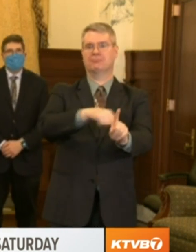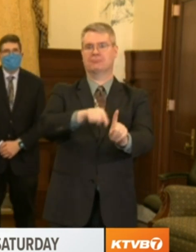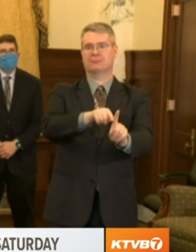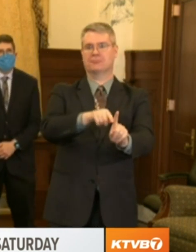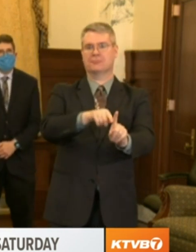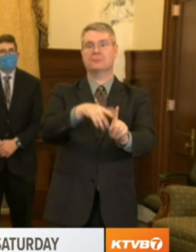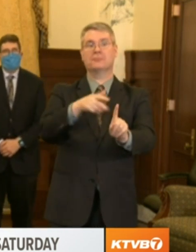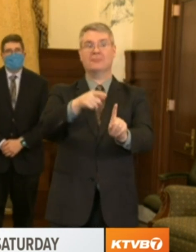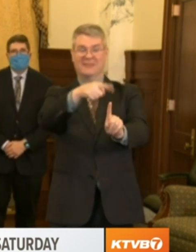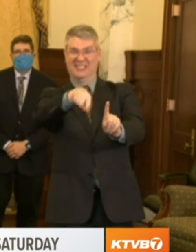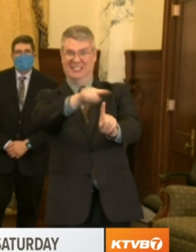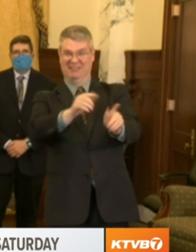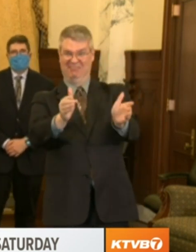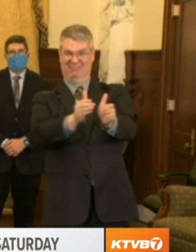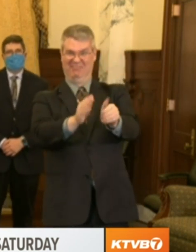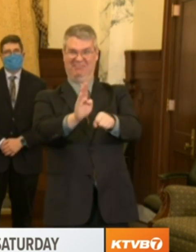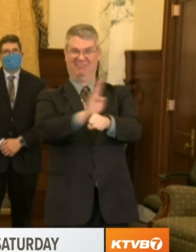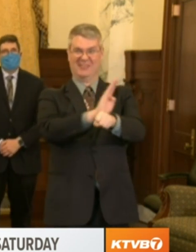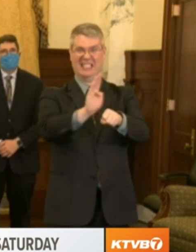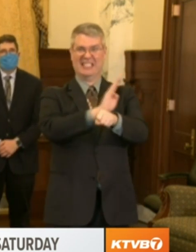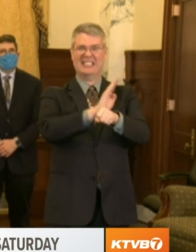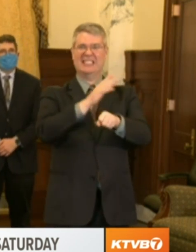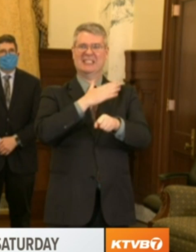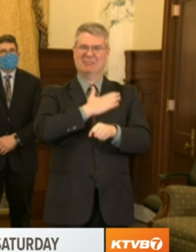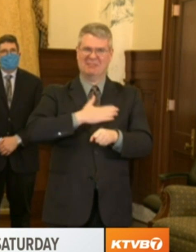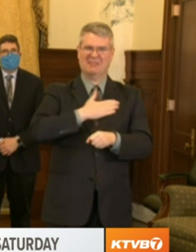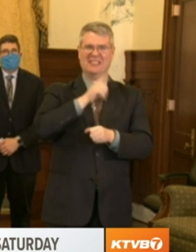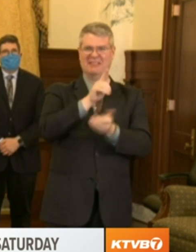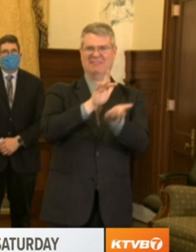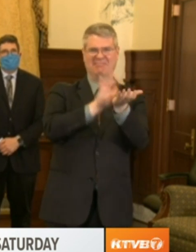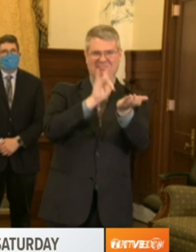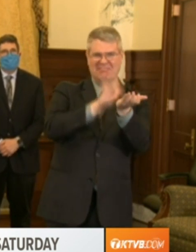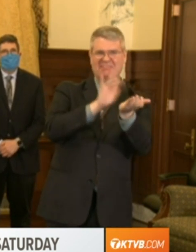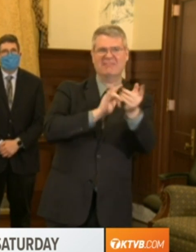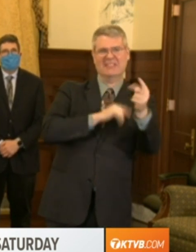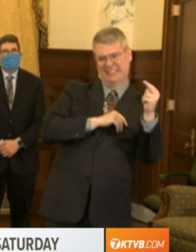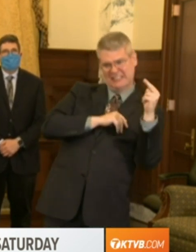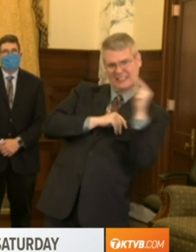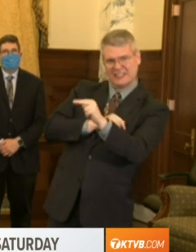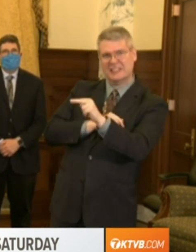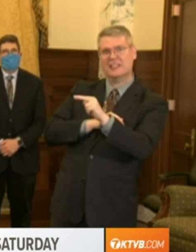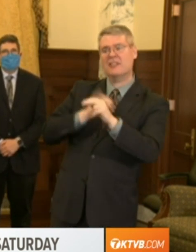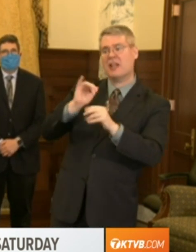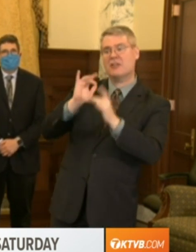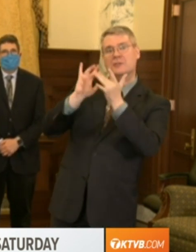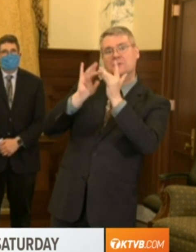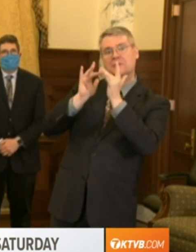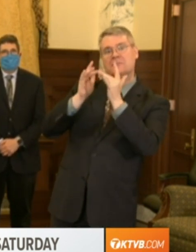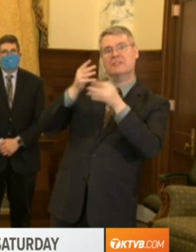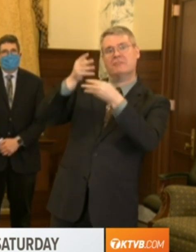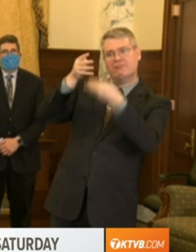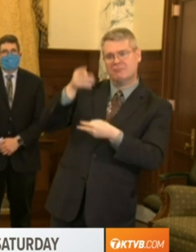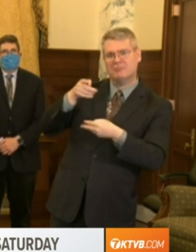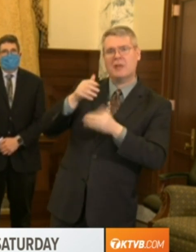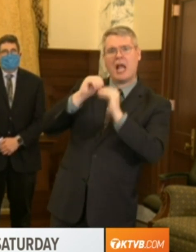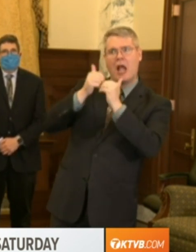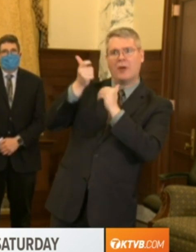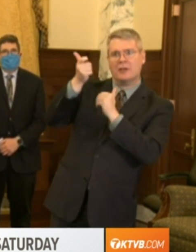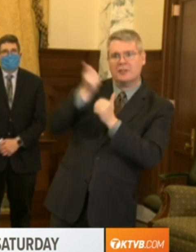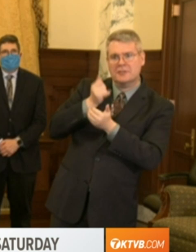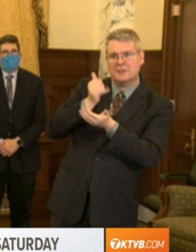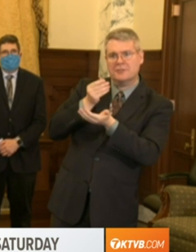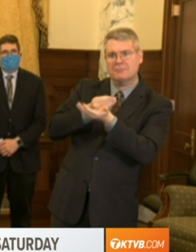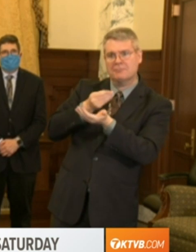Rebound's cash grants at rebound.idaho.gov. Reopening our